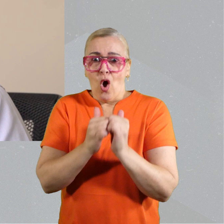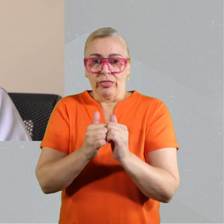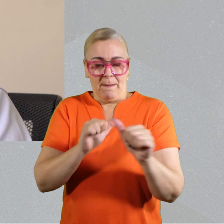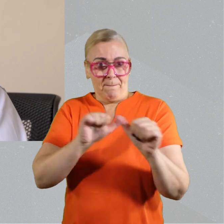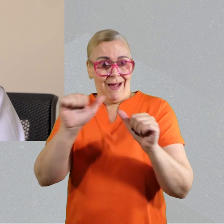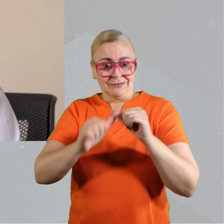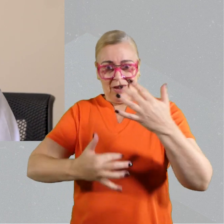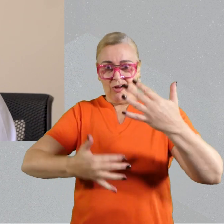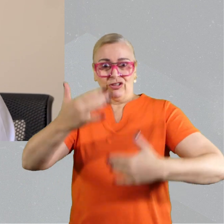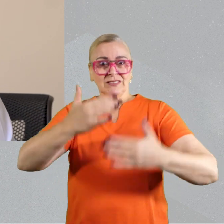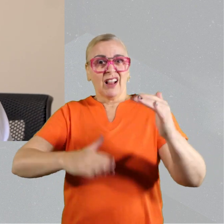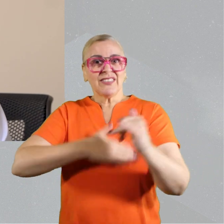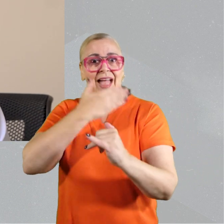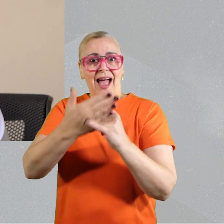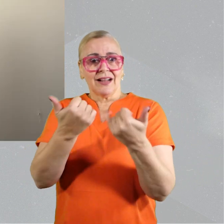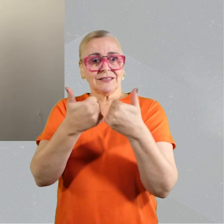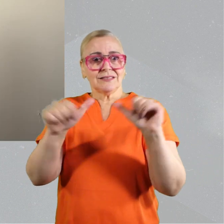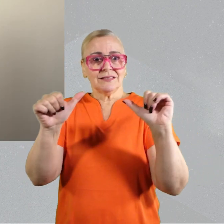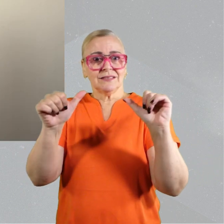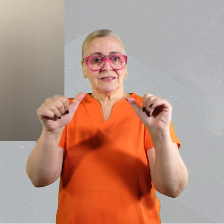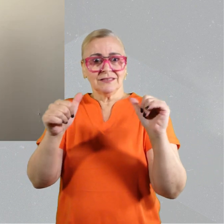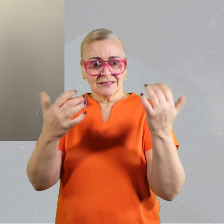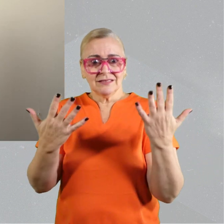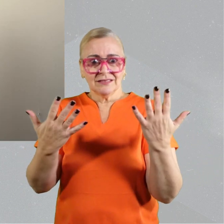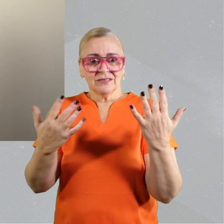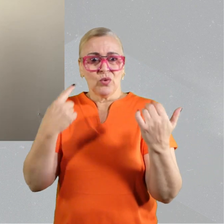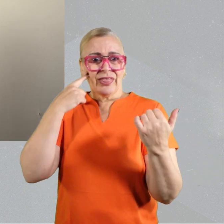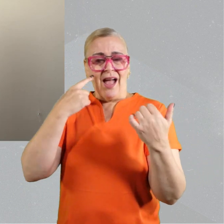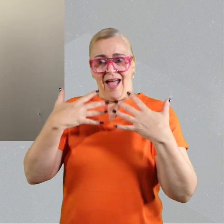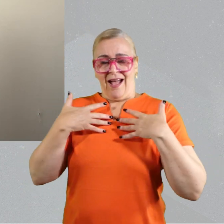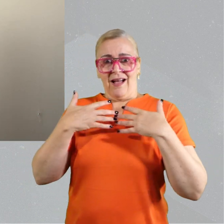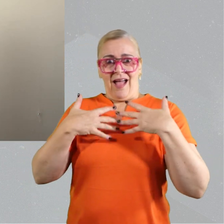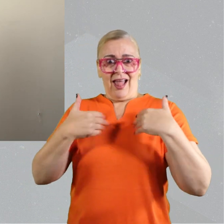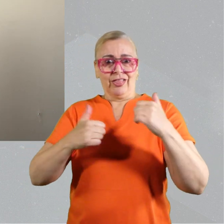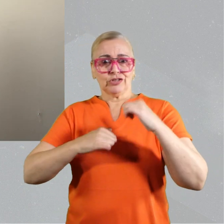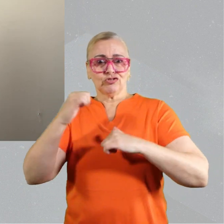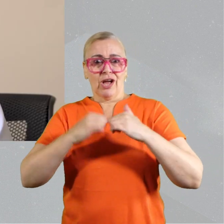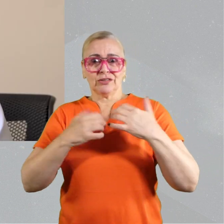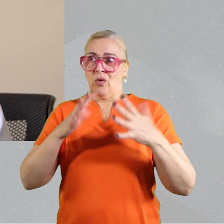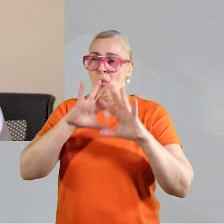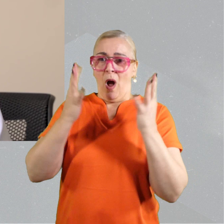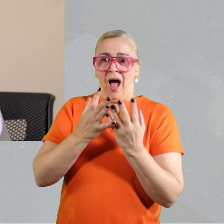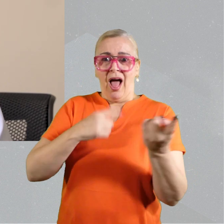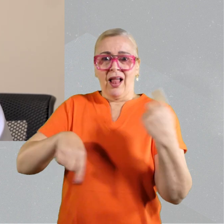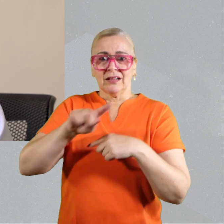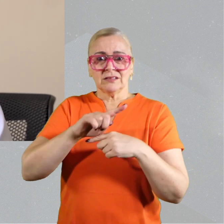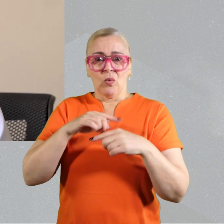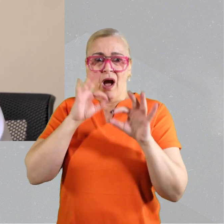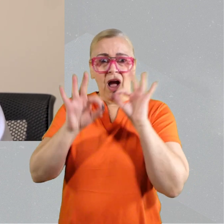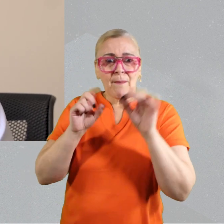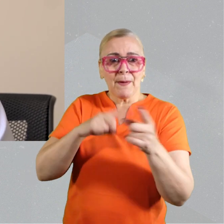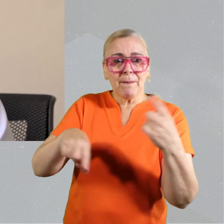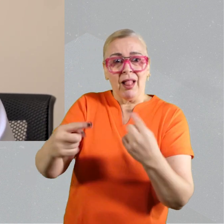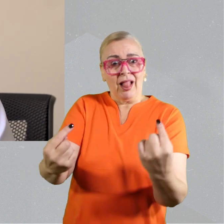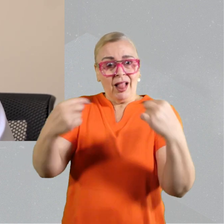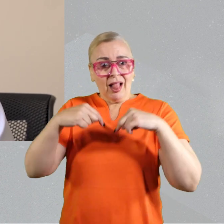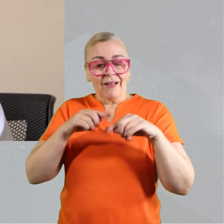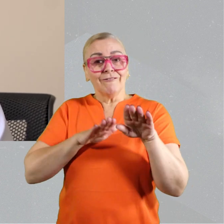participate in research before. It's definitely hard work, but you can do it. And it's worth it because you get better